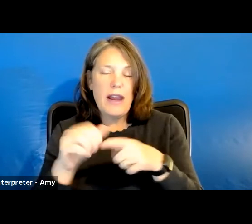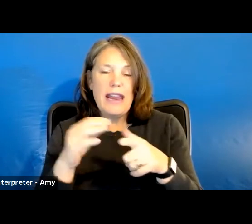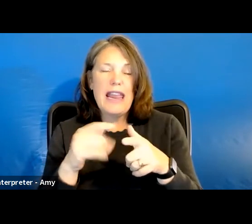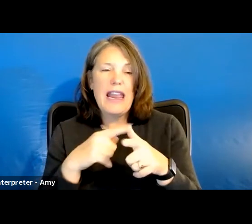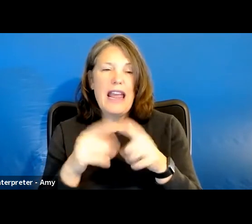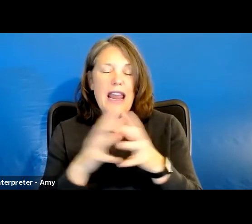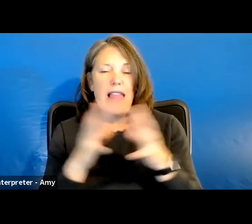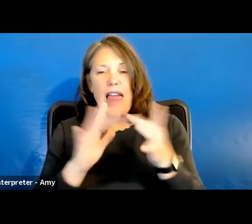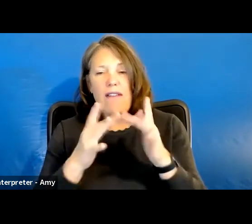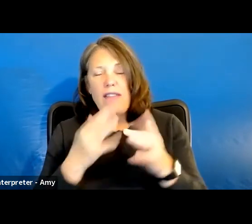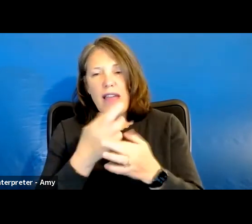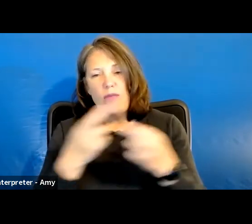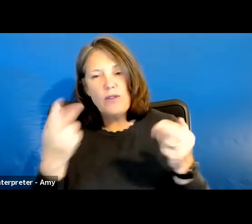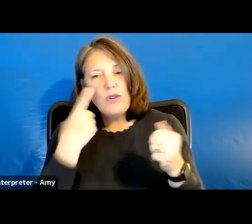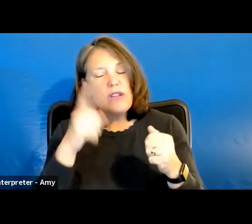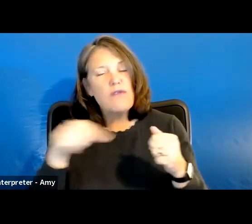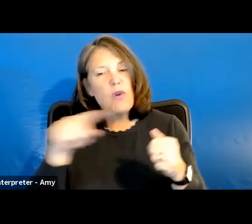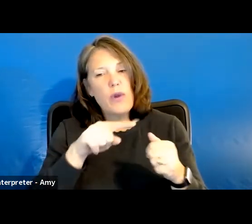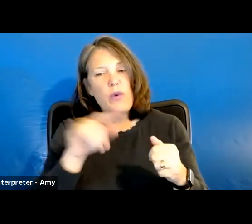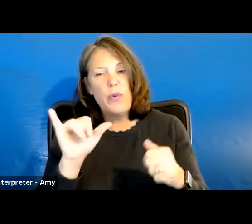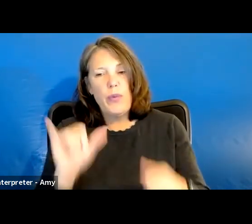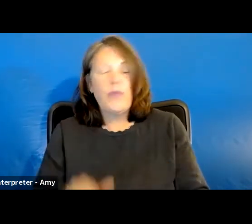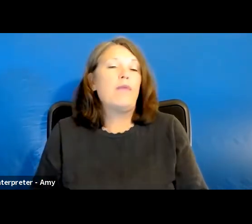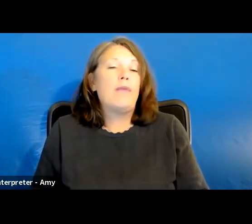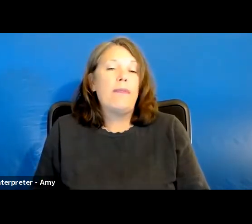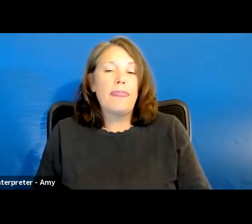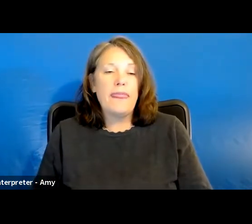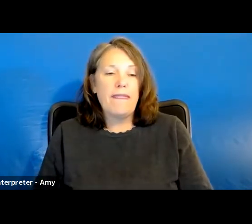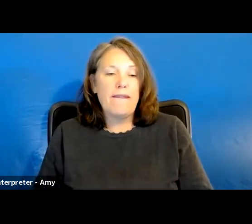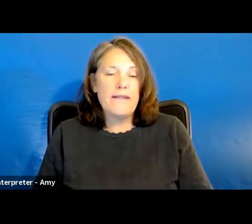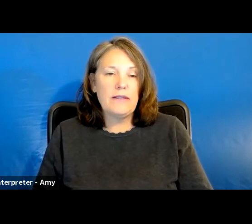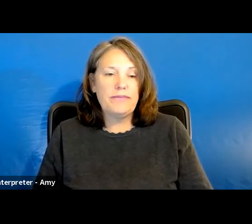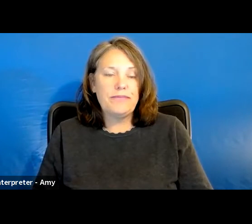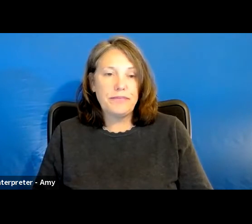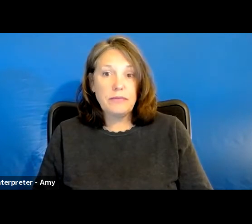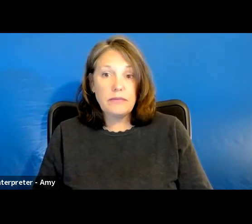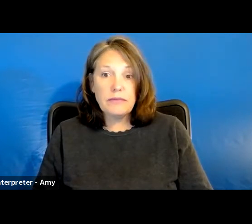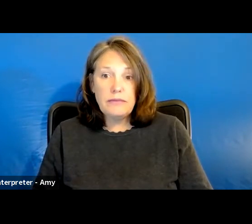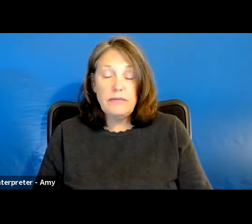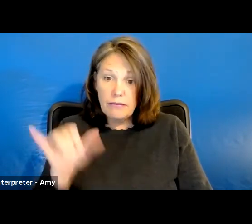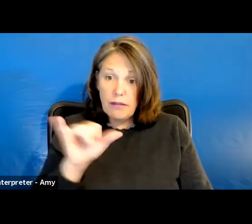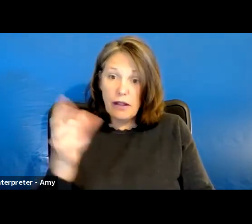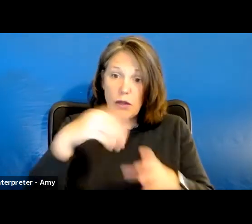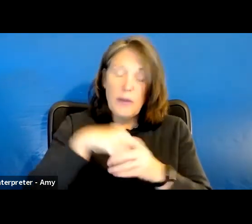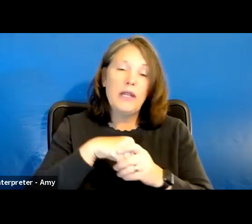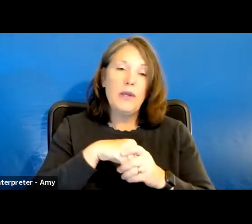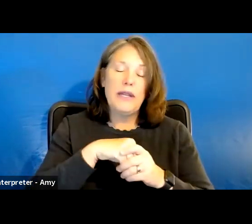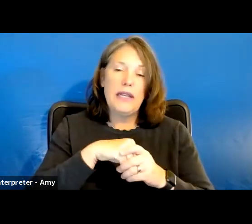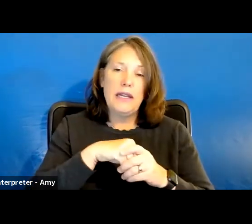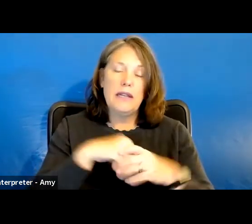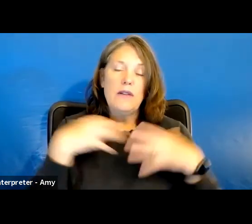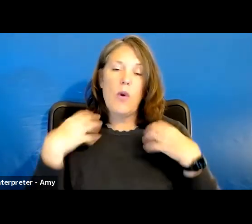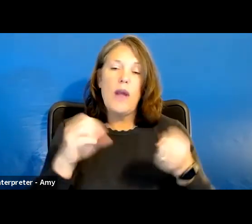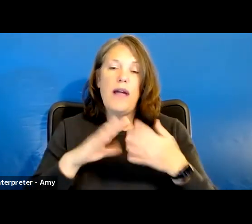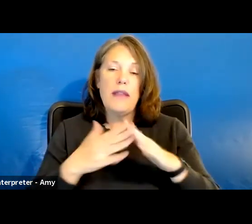online resources for you all as well. There is also included, and so the Healthy